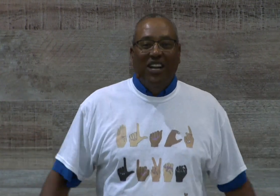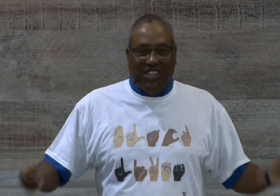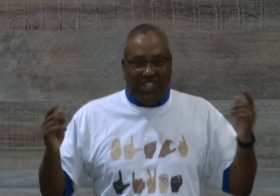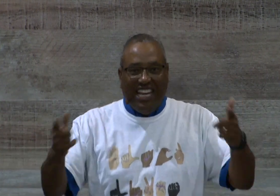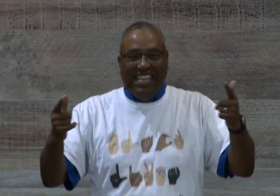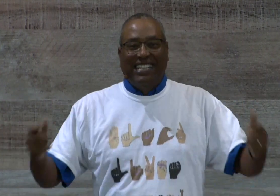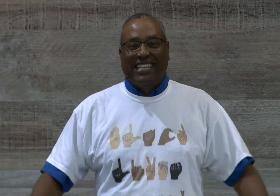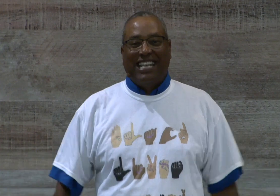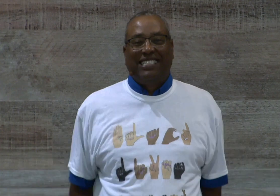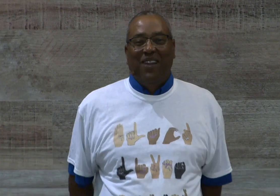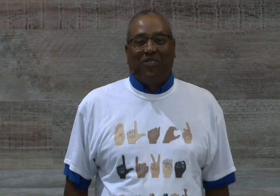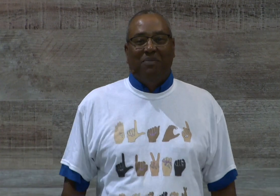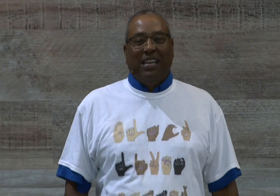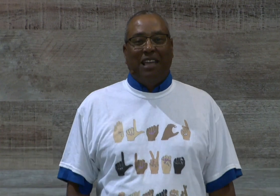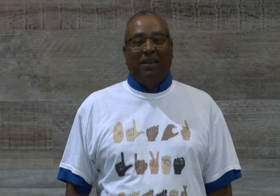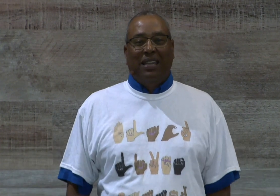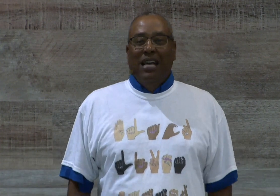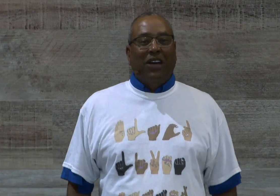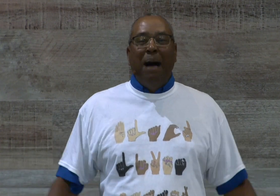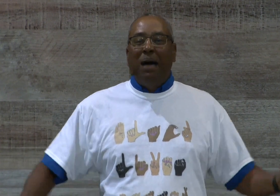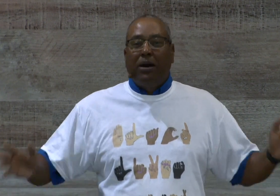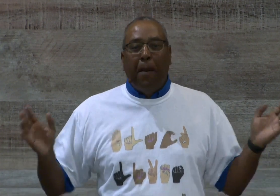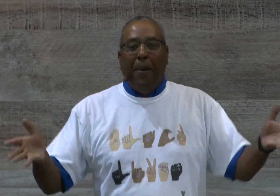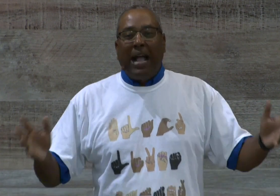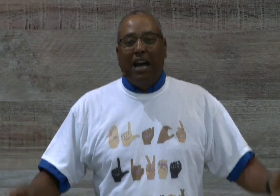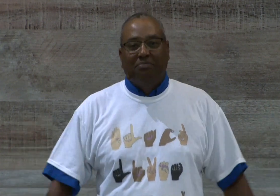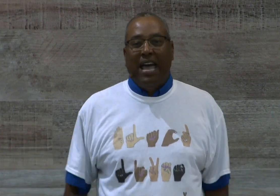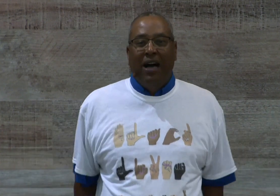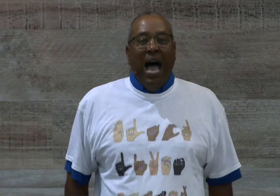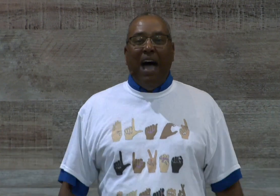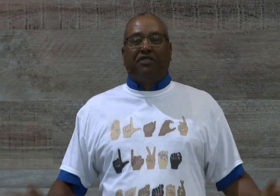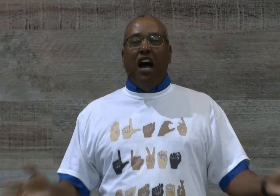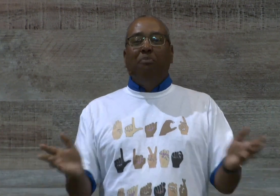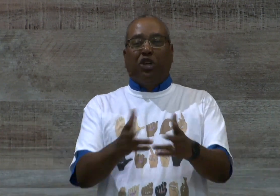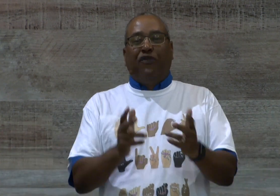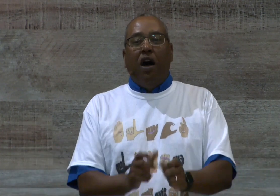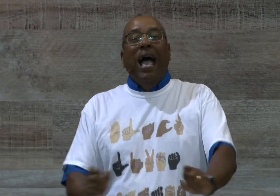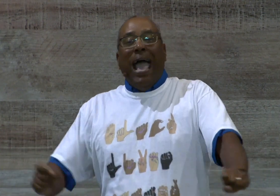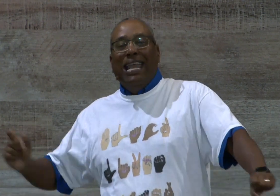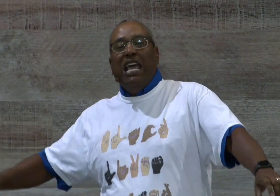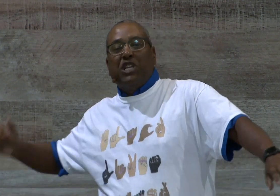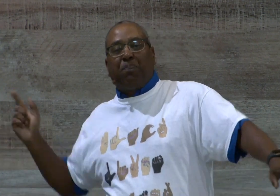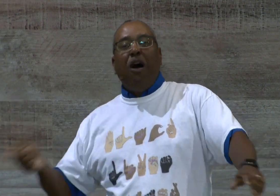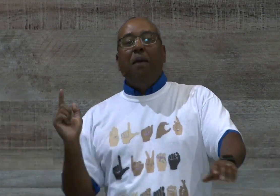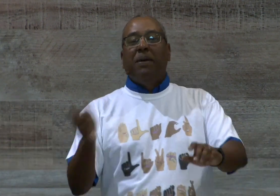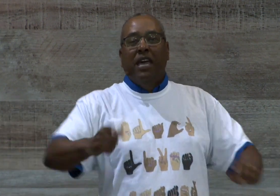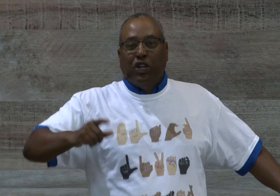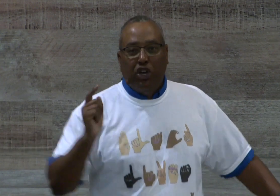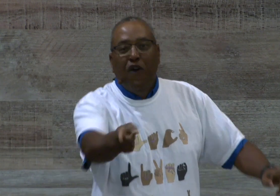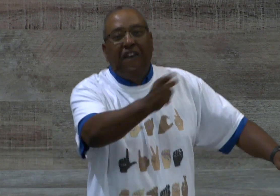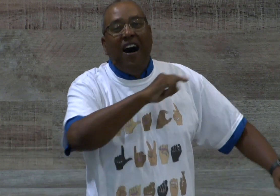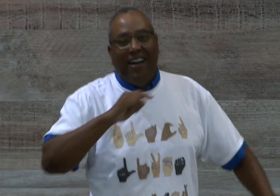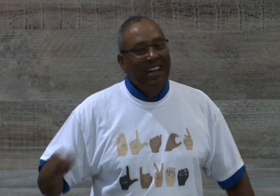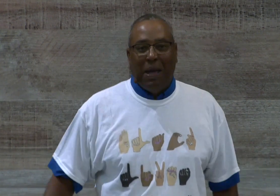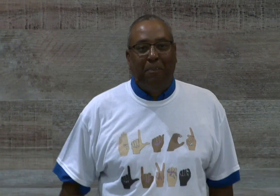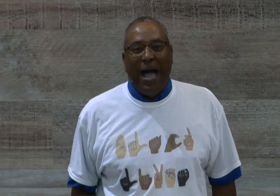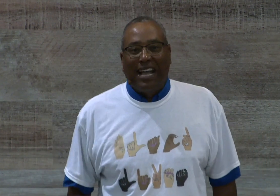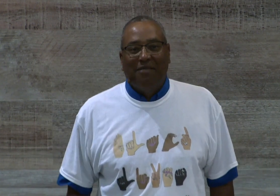Jesus has done for me. Amen? So I'm not gonna back up now. I've come too far and he's brought me too far to back up now.